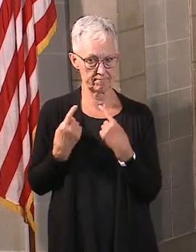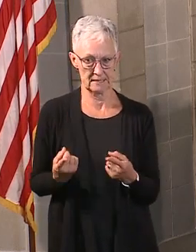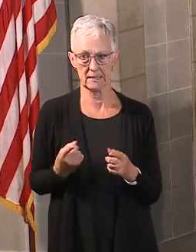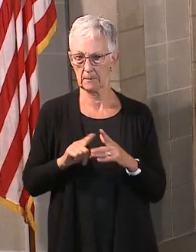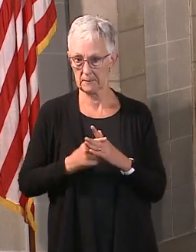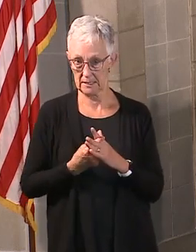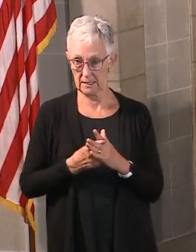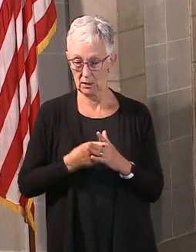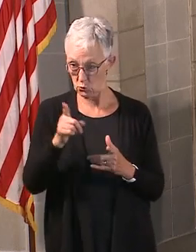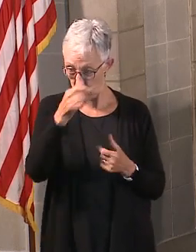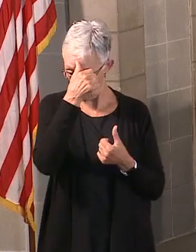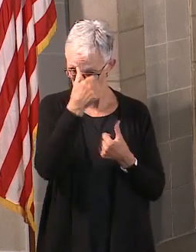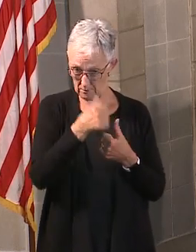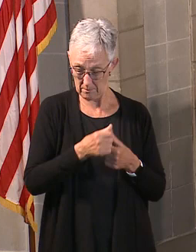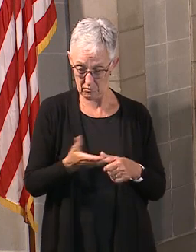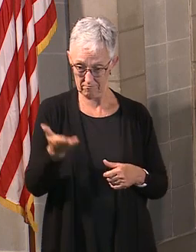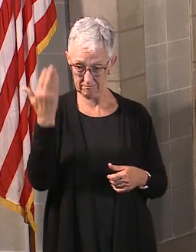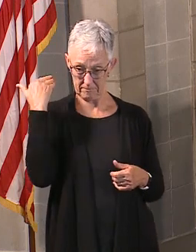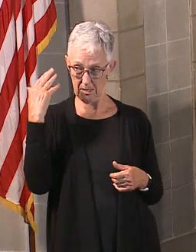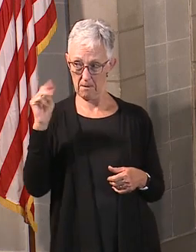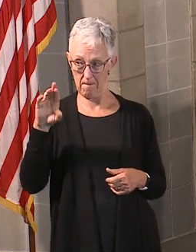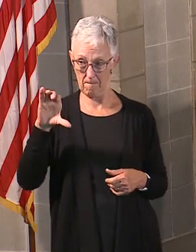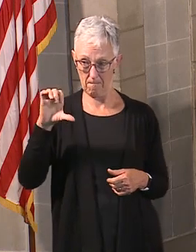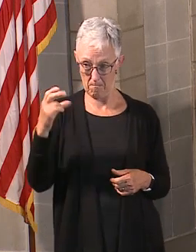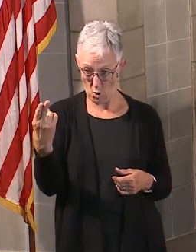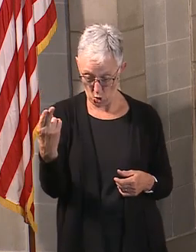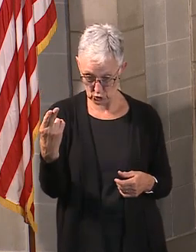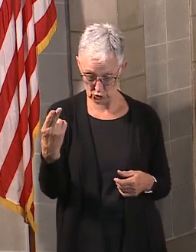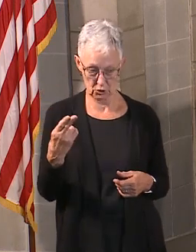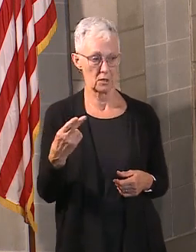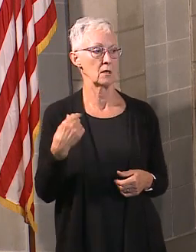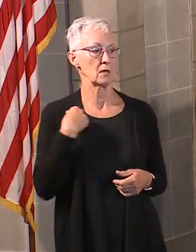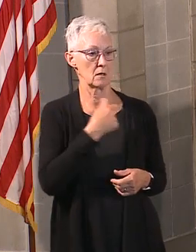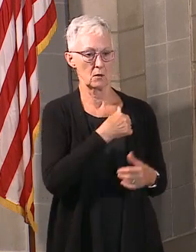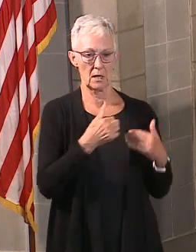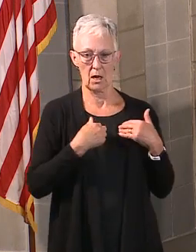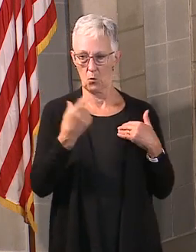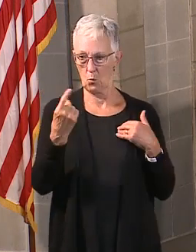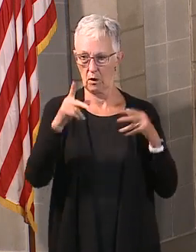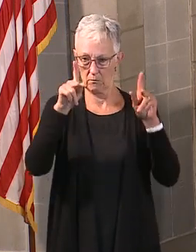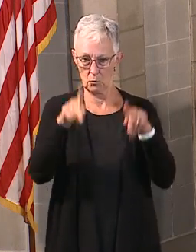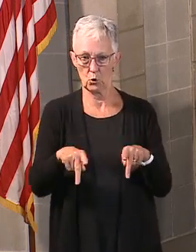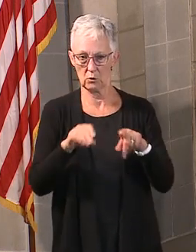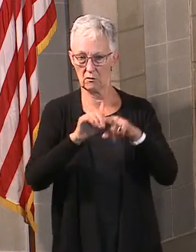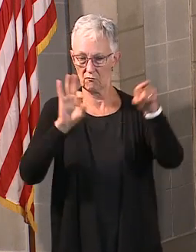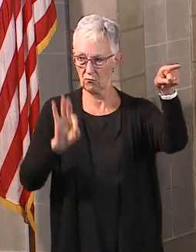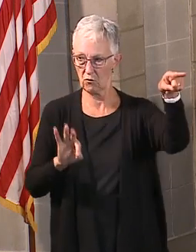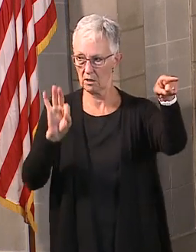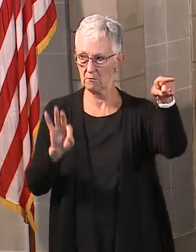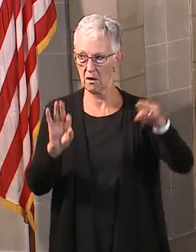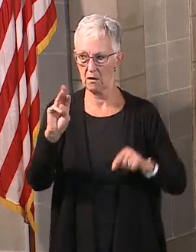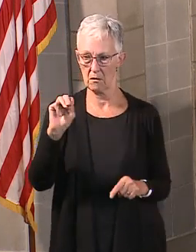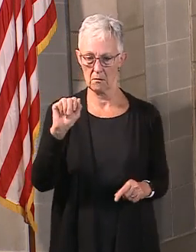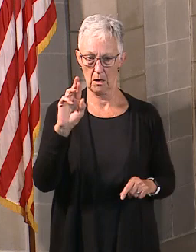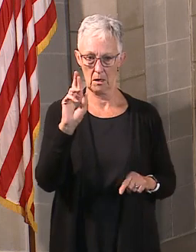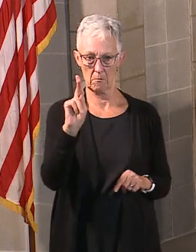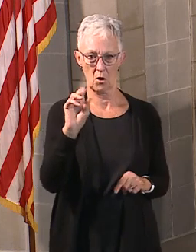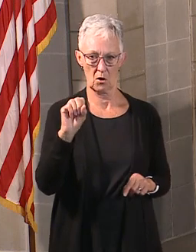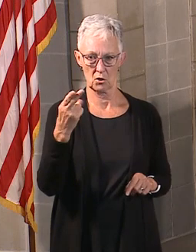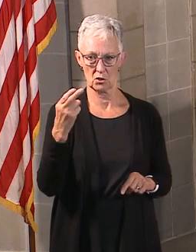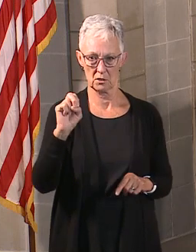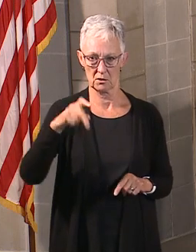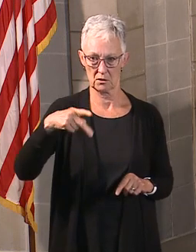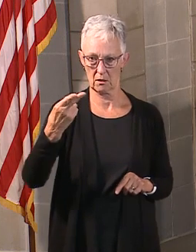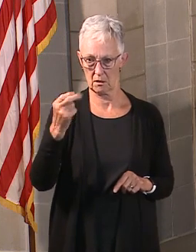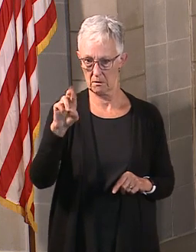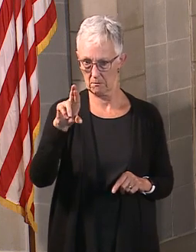came into this pandemic in March, it was Mark Shepard of Fremont who was one of the first superintendents to make the decision that they were going to go to spring break three